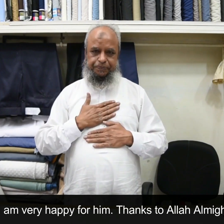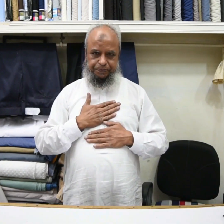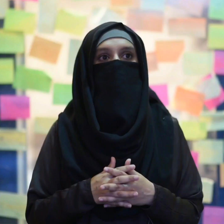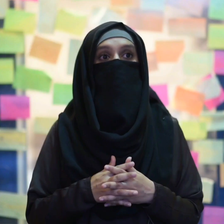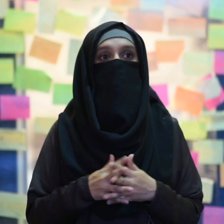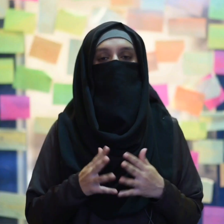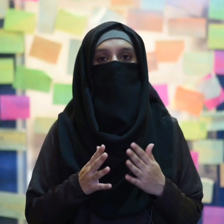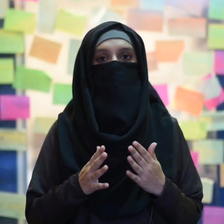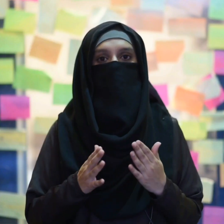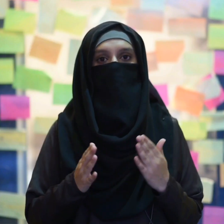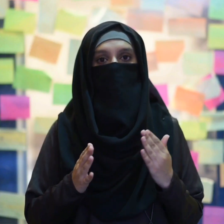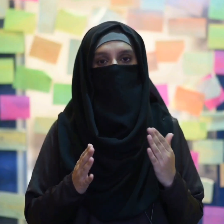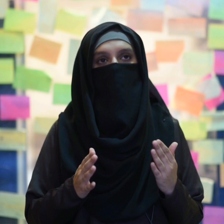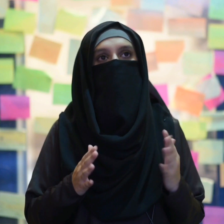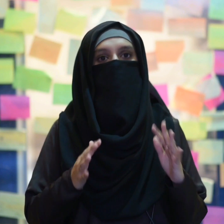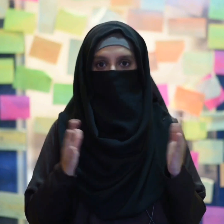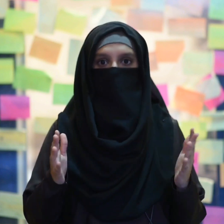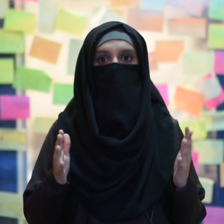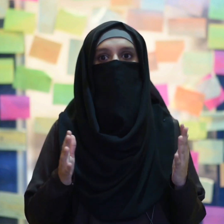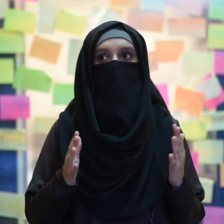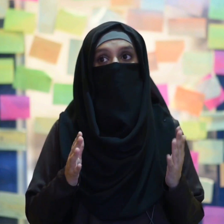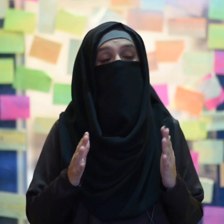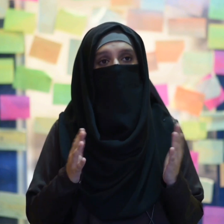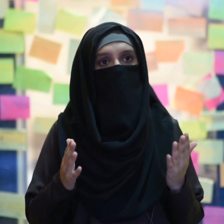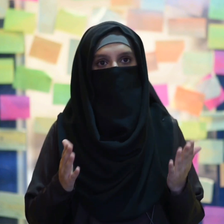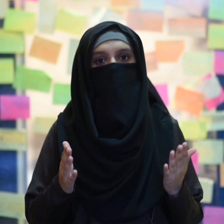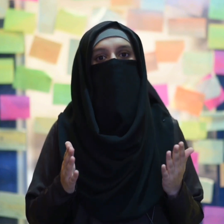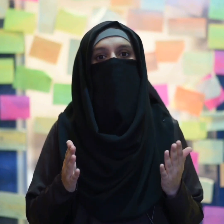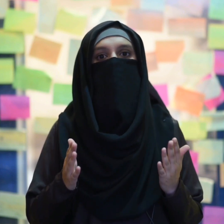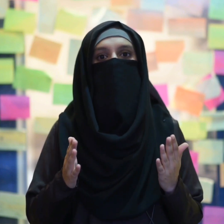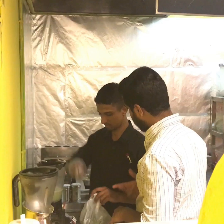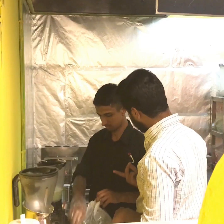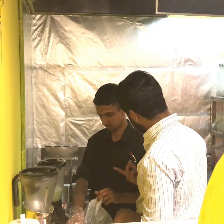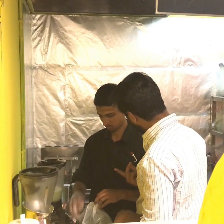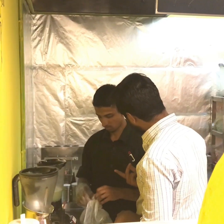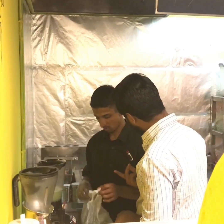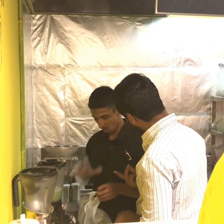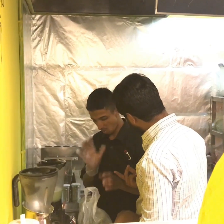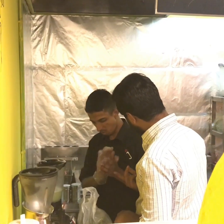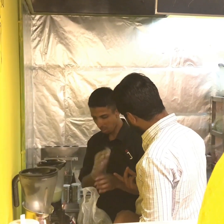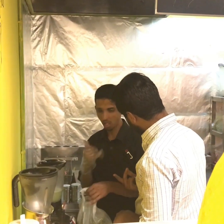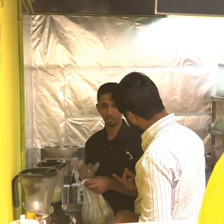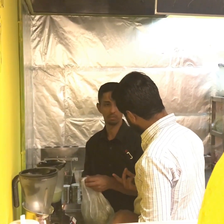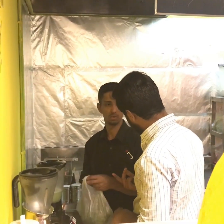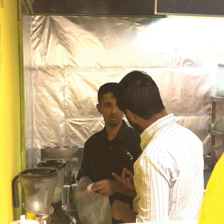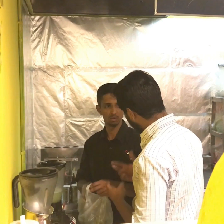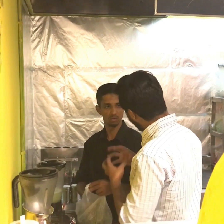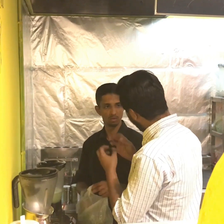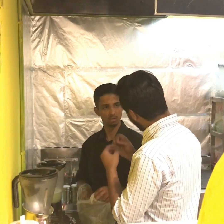So, Fezan, Javad and Abu and Ammi all knew what the of the deaf community is in our society.